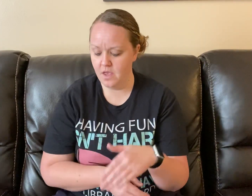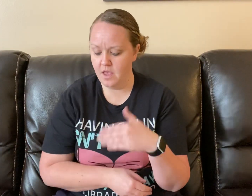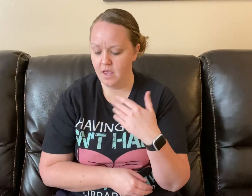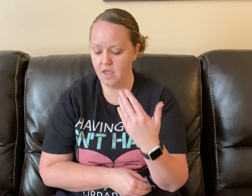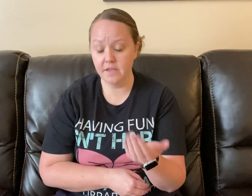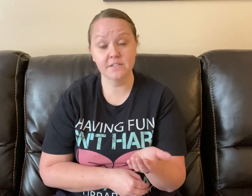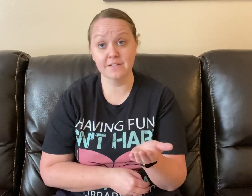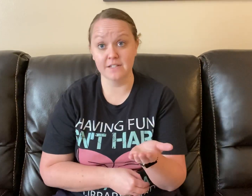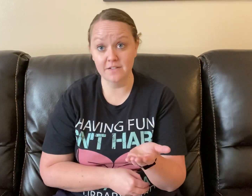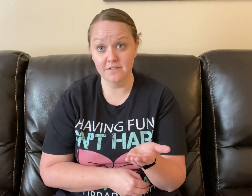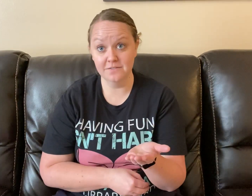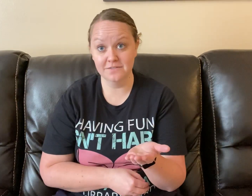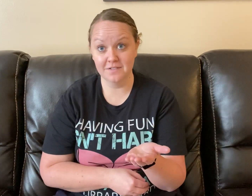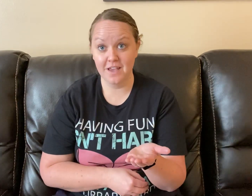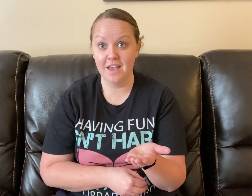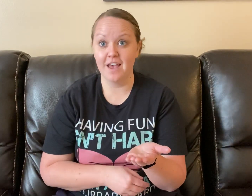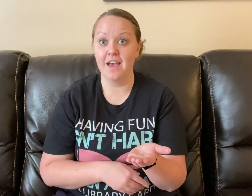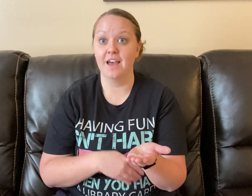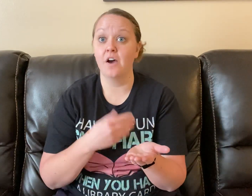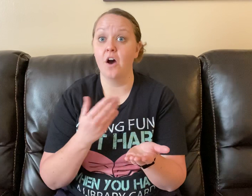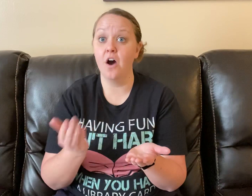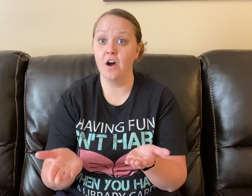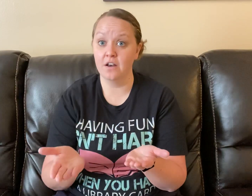Estli. Add On.